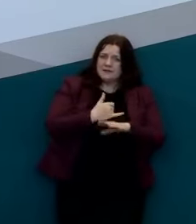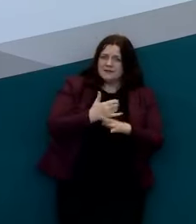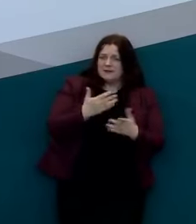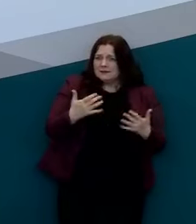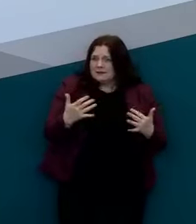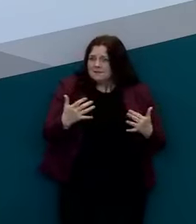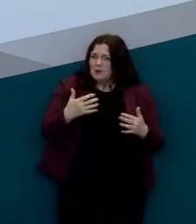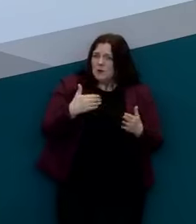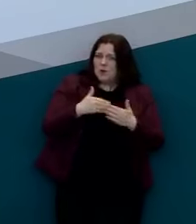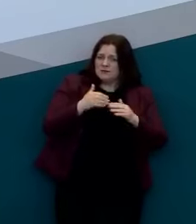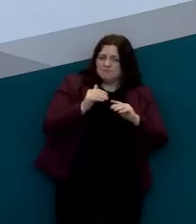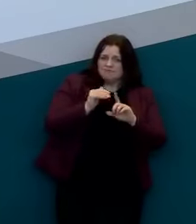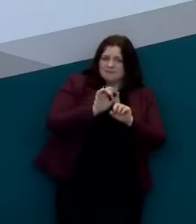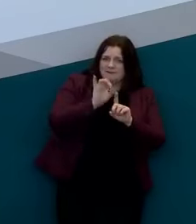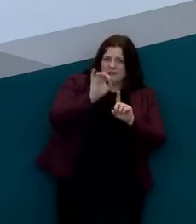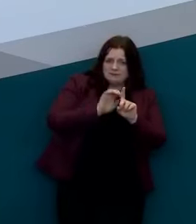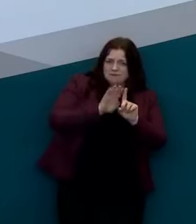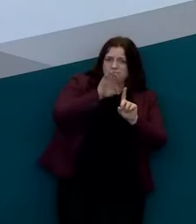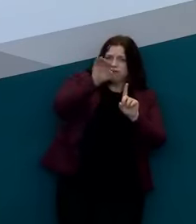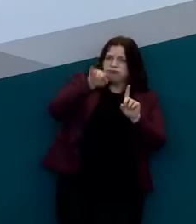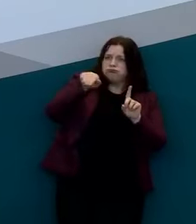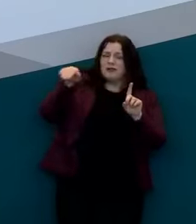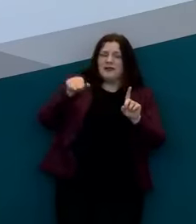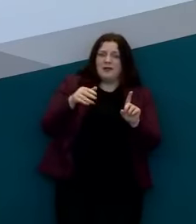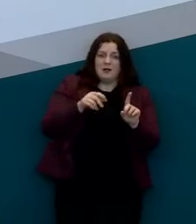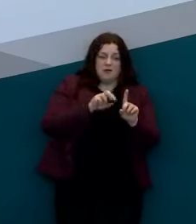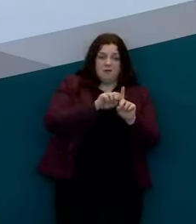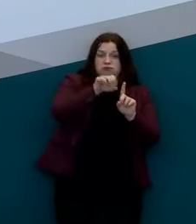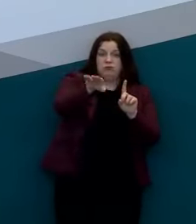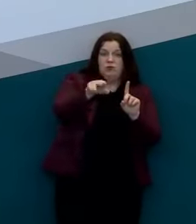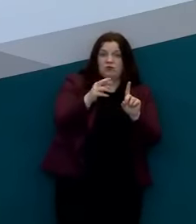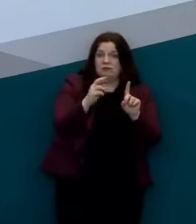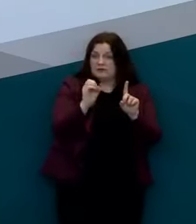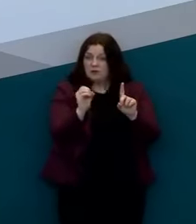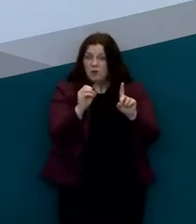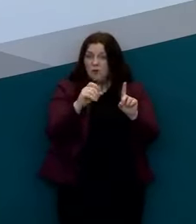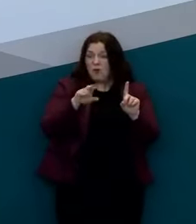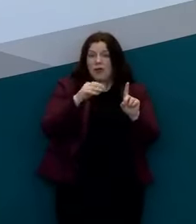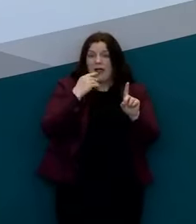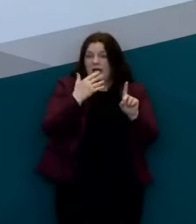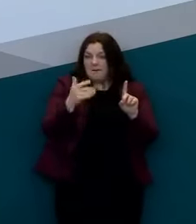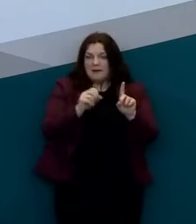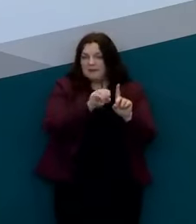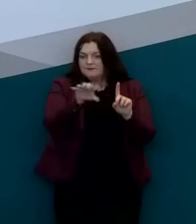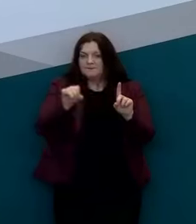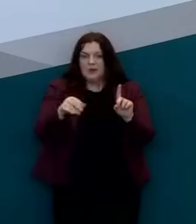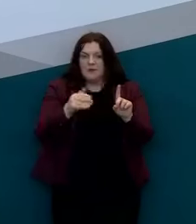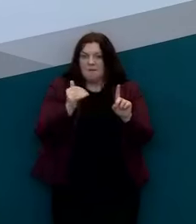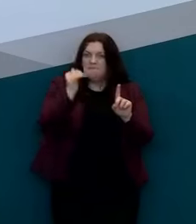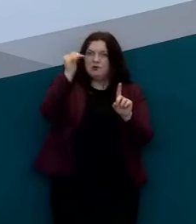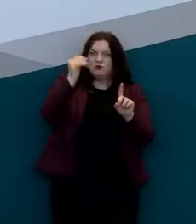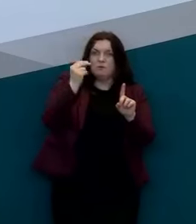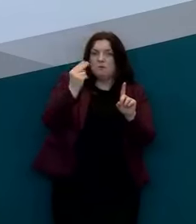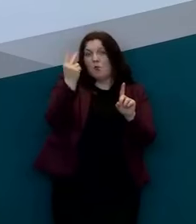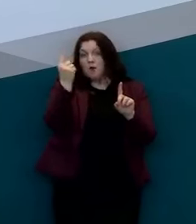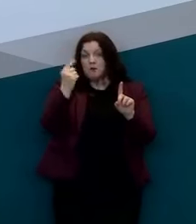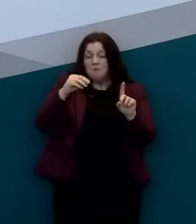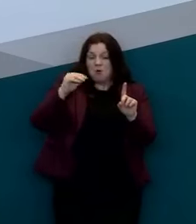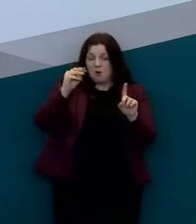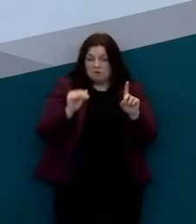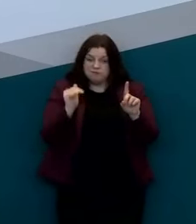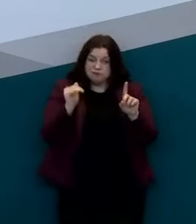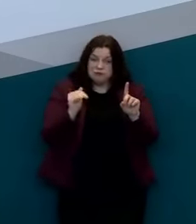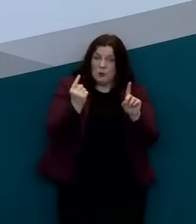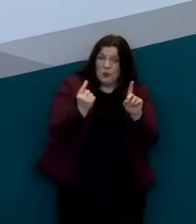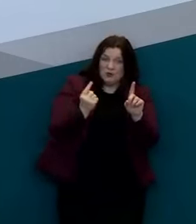what that level of growth is how much above zero is it or in terms of the reproductive number how much above one or around one is it and we